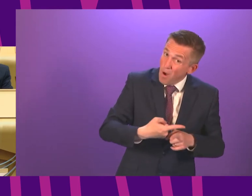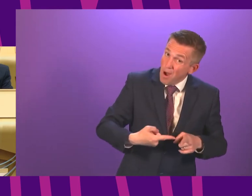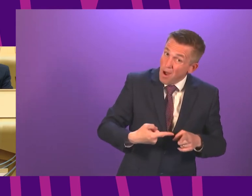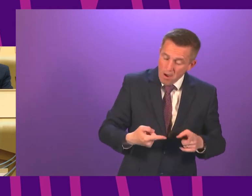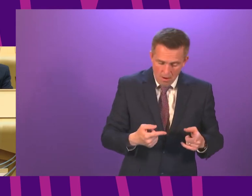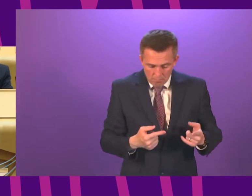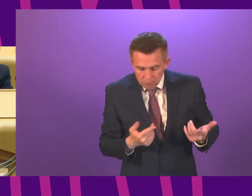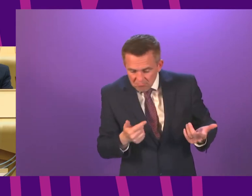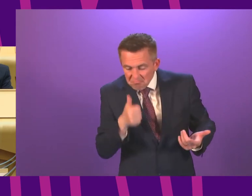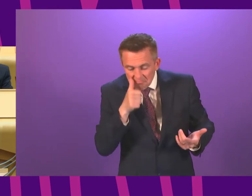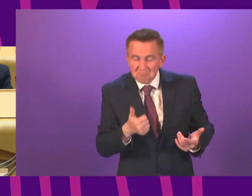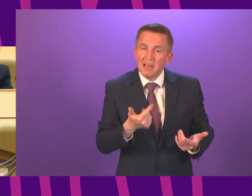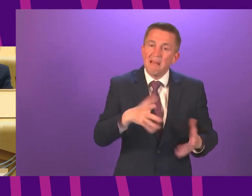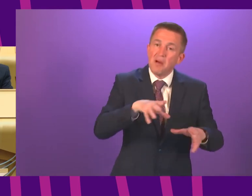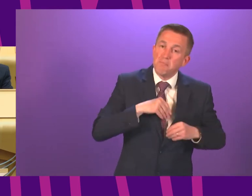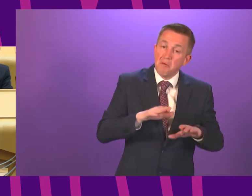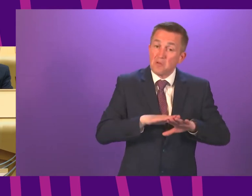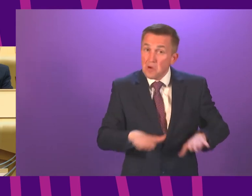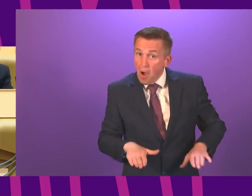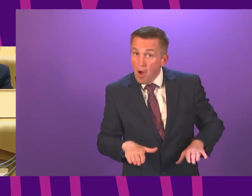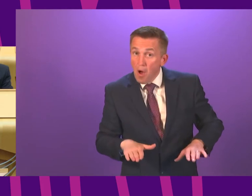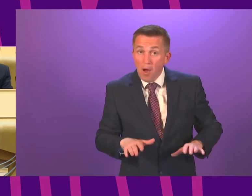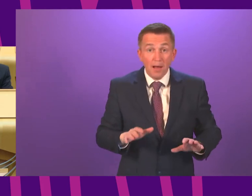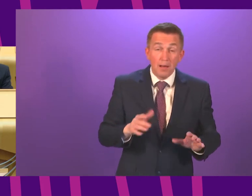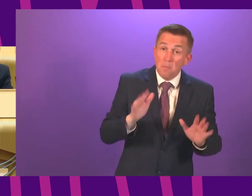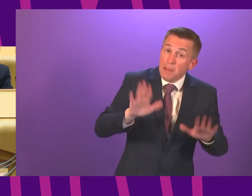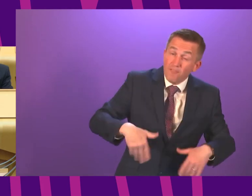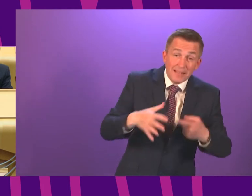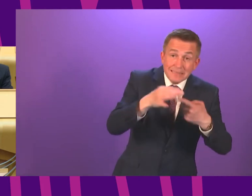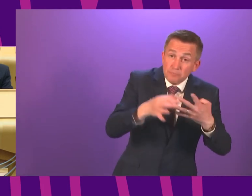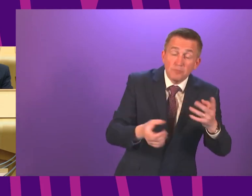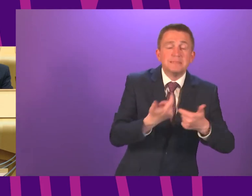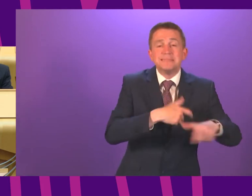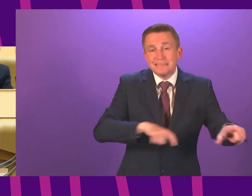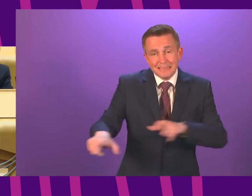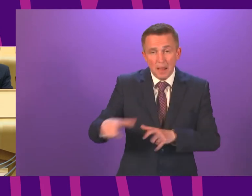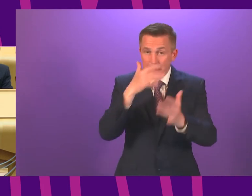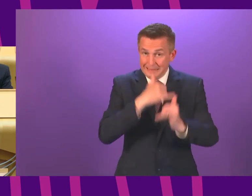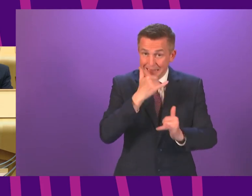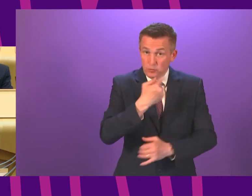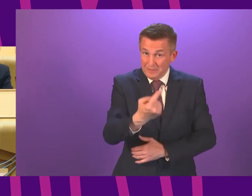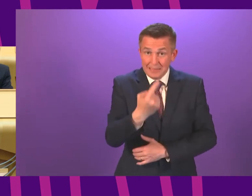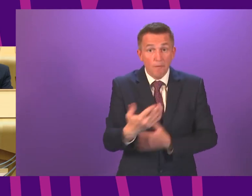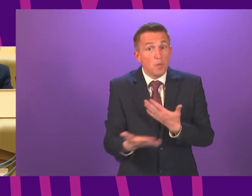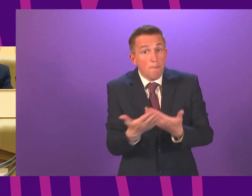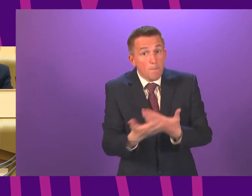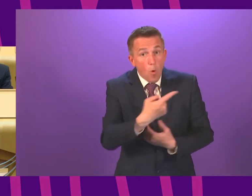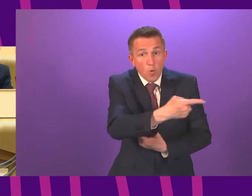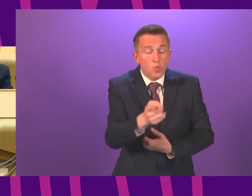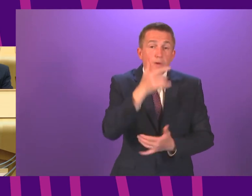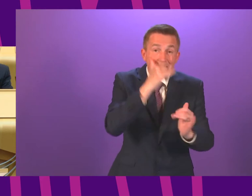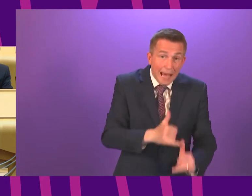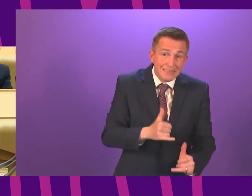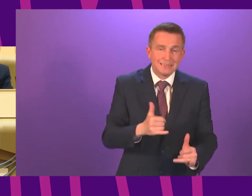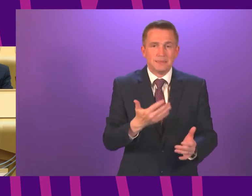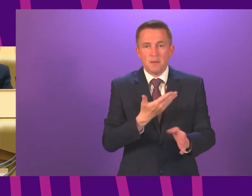finding out if you might have the virus even if you don't have any symptoms. Essentially, the more we all get tested, the more cases we find and